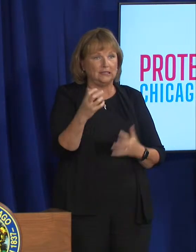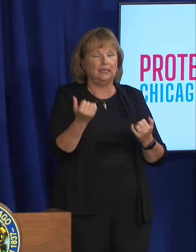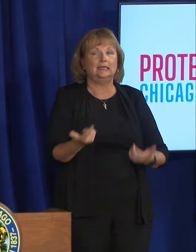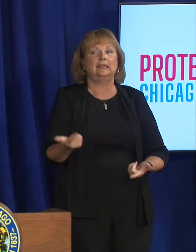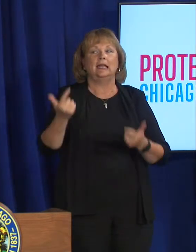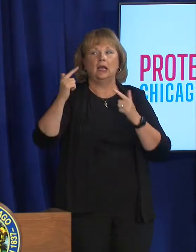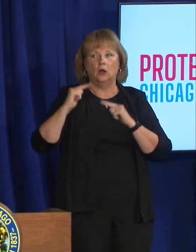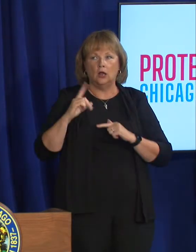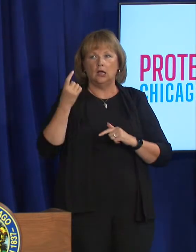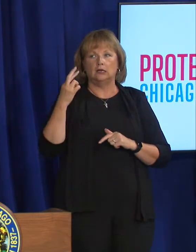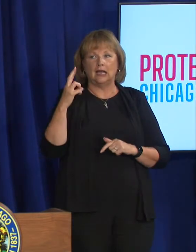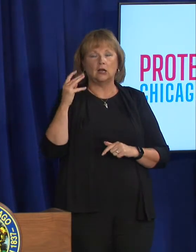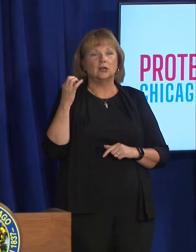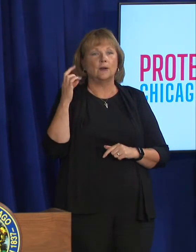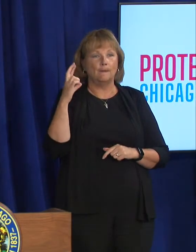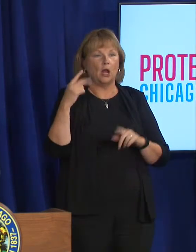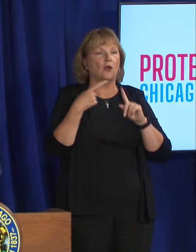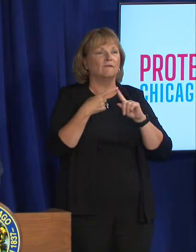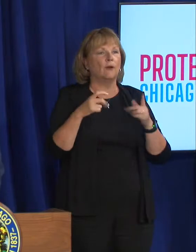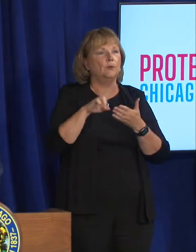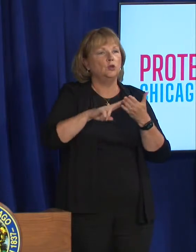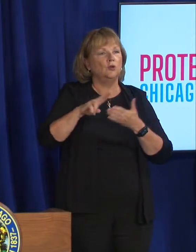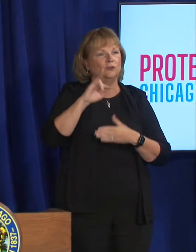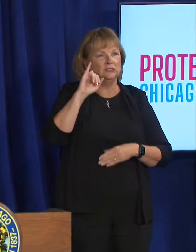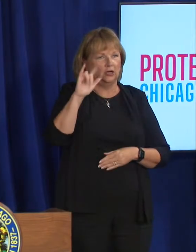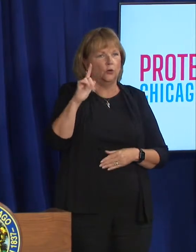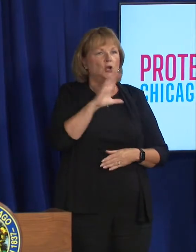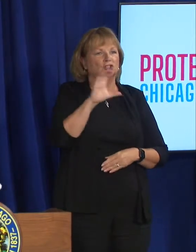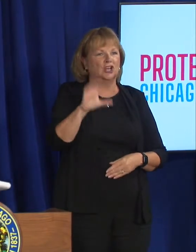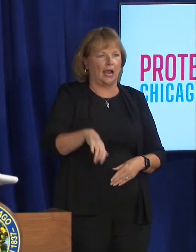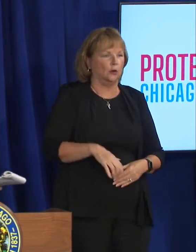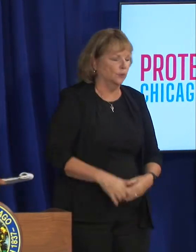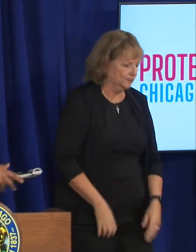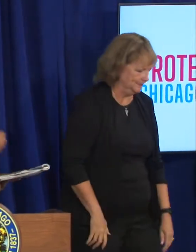want to turn it over to Dr. Mayer from University of Illinois Chicago